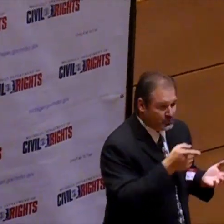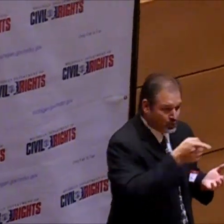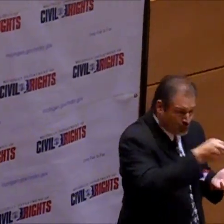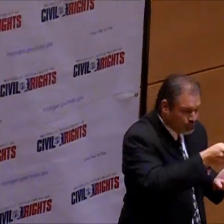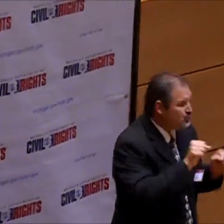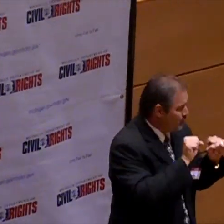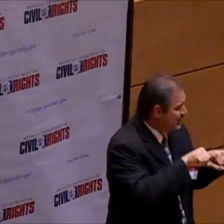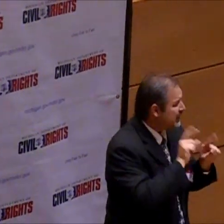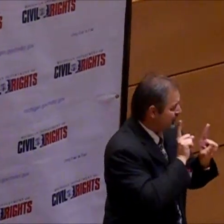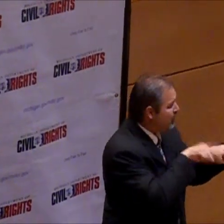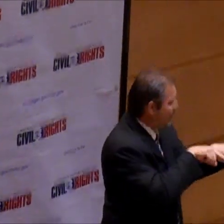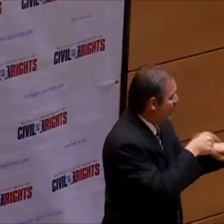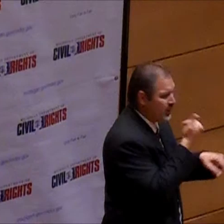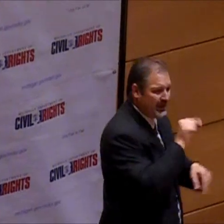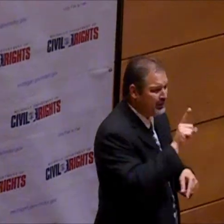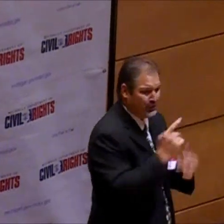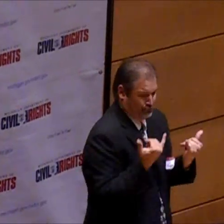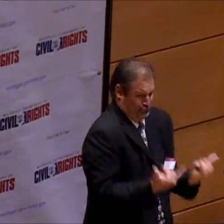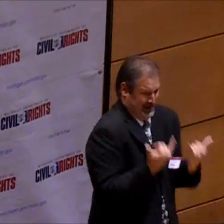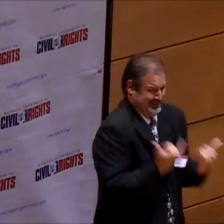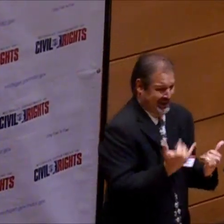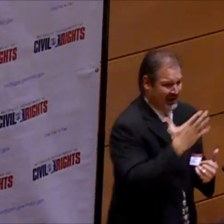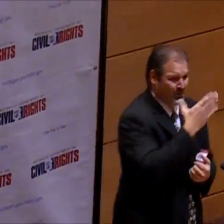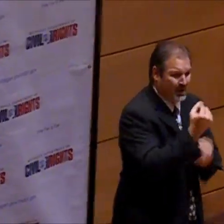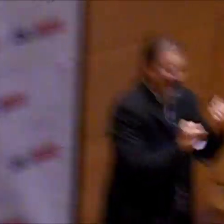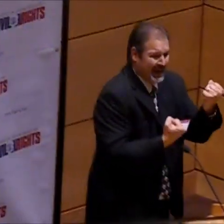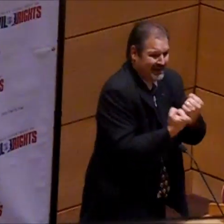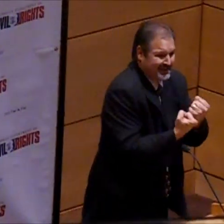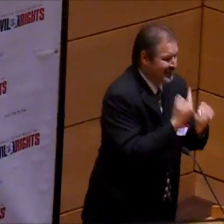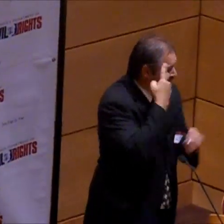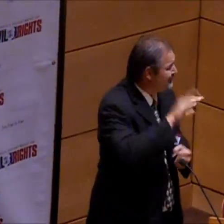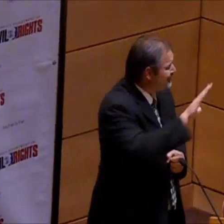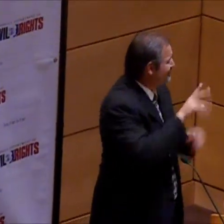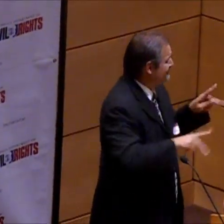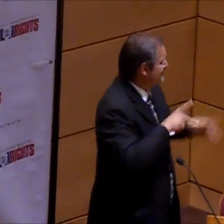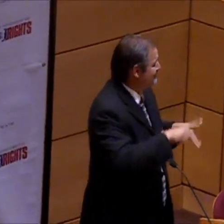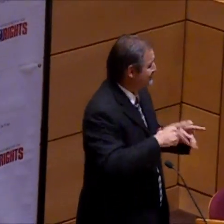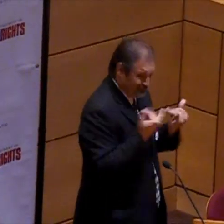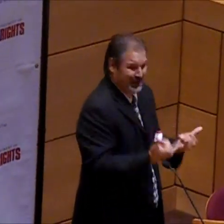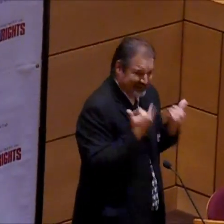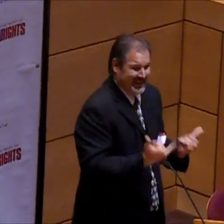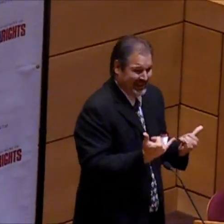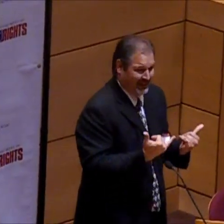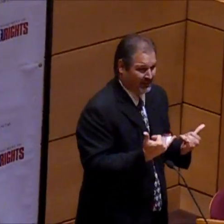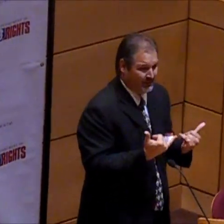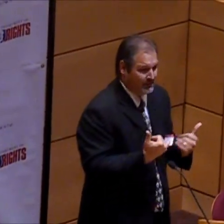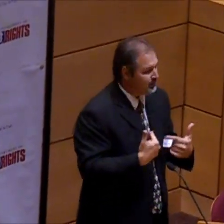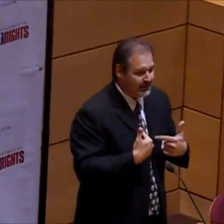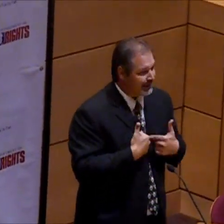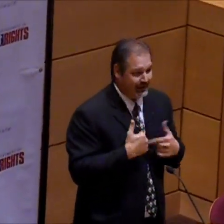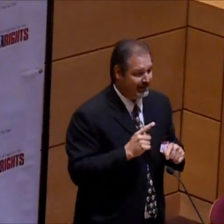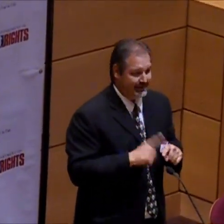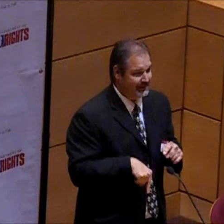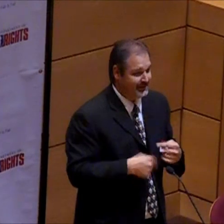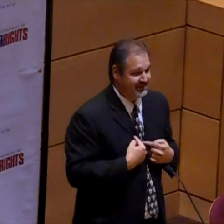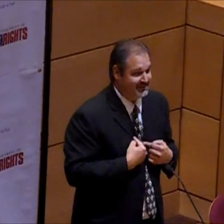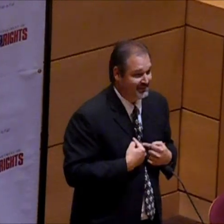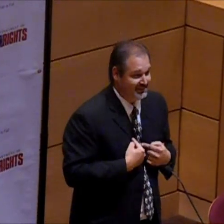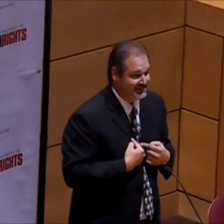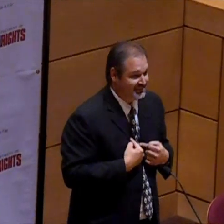that you have to communication. You can go anywhere right now, today, and you have people advocating for you right now, today, in this world, and I